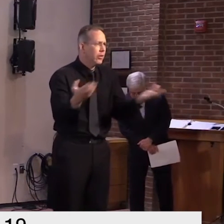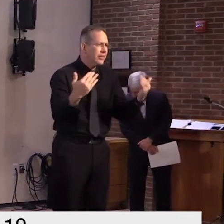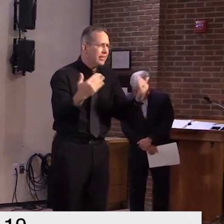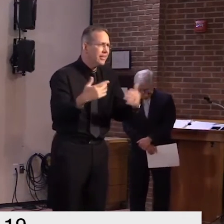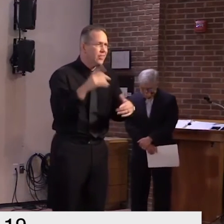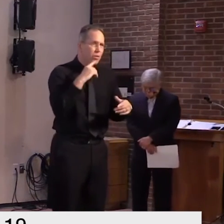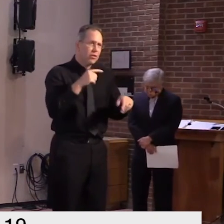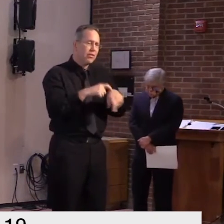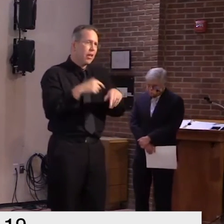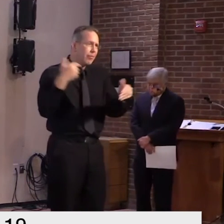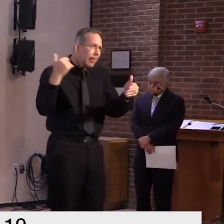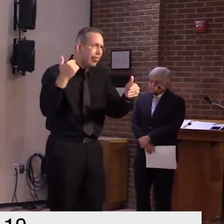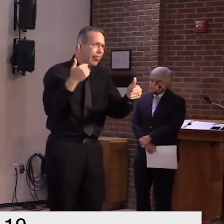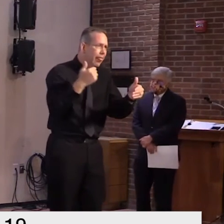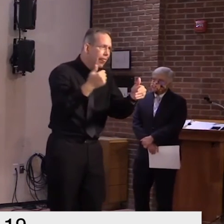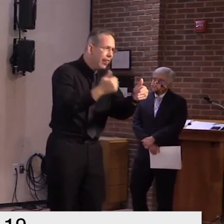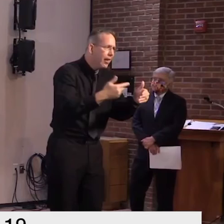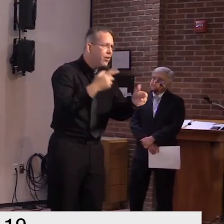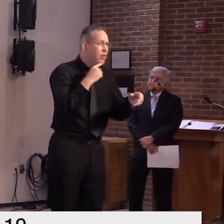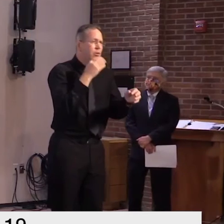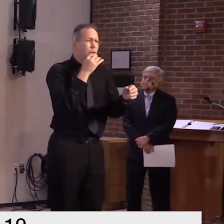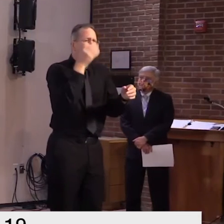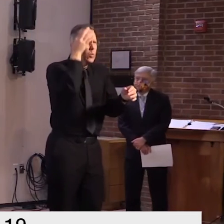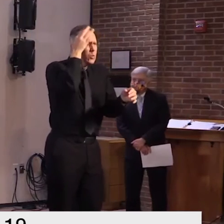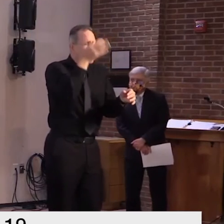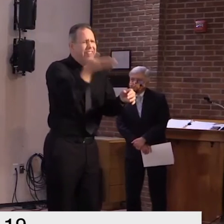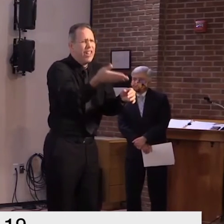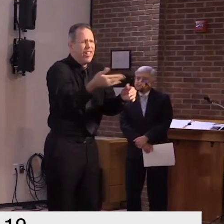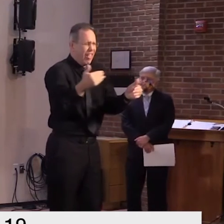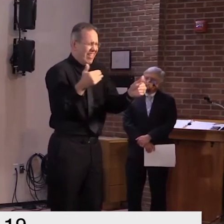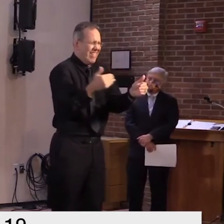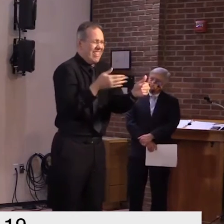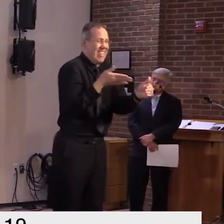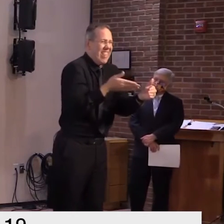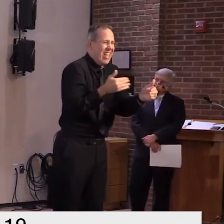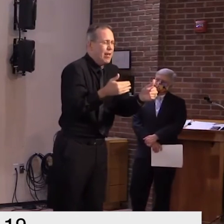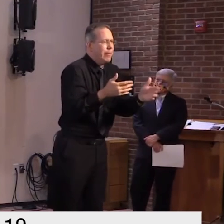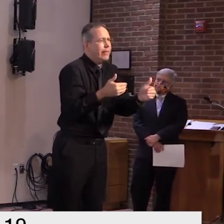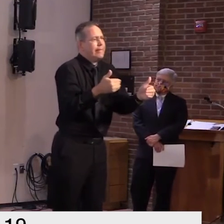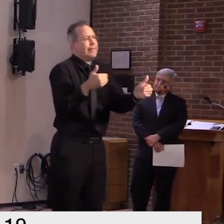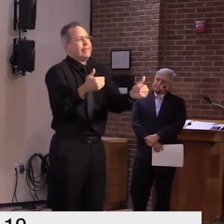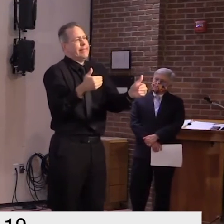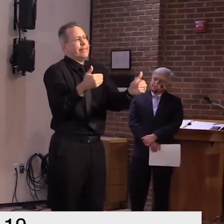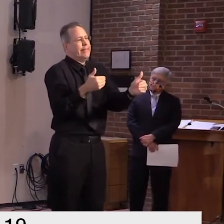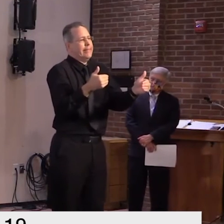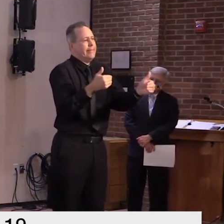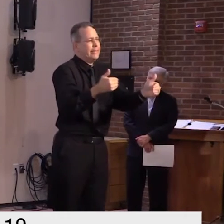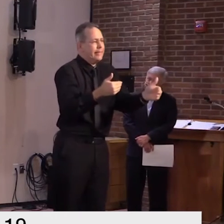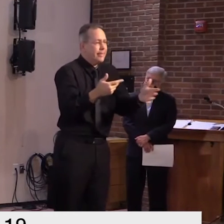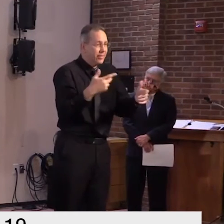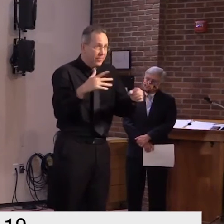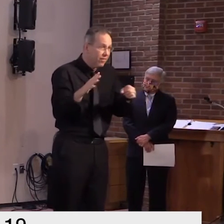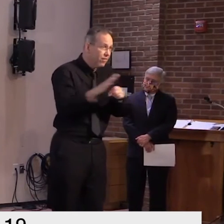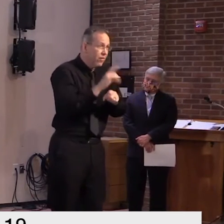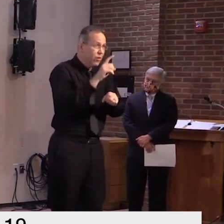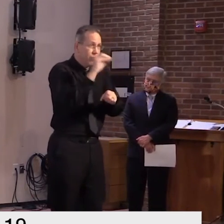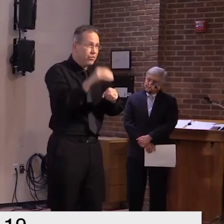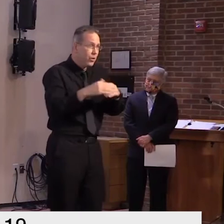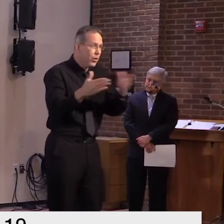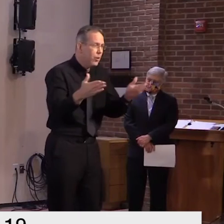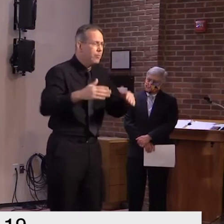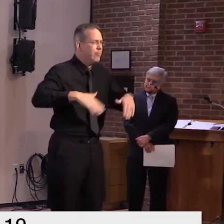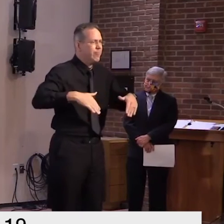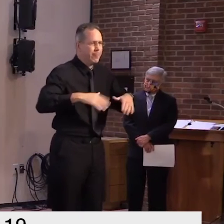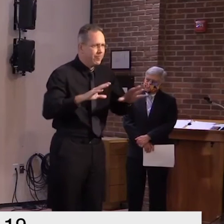coming to visit our state uh in a safe way uh but we have to again from an economic standpoint we have to make sure that we have